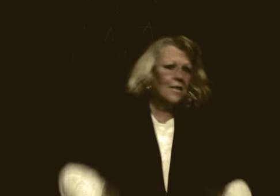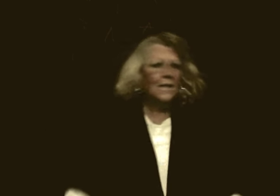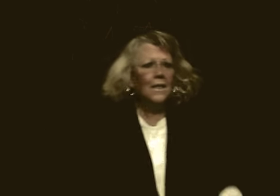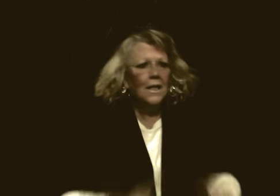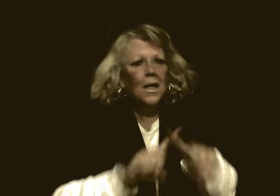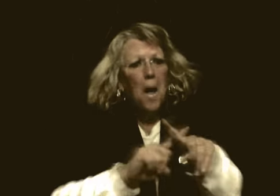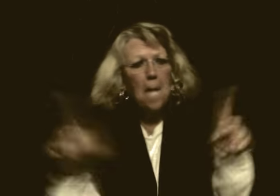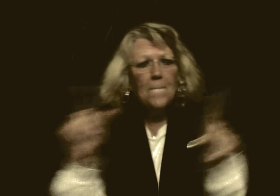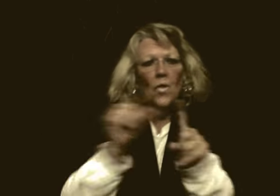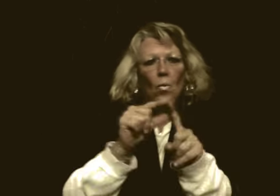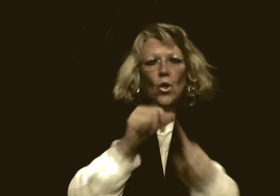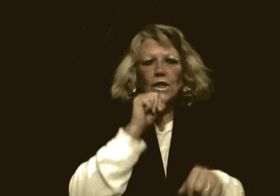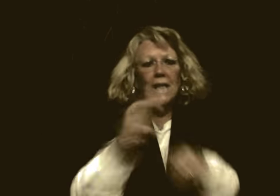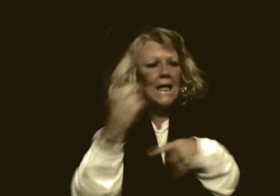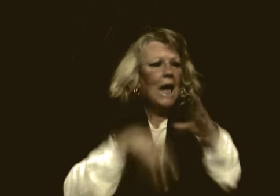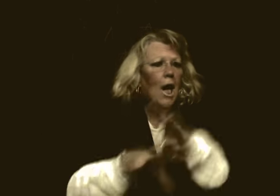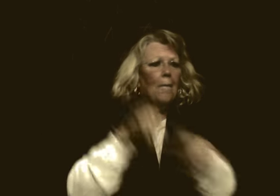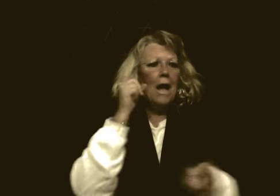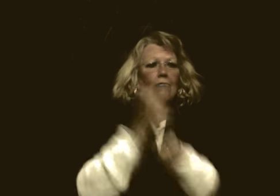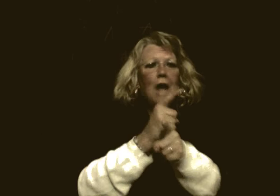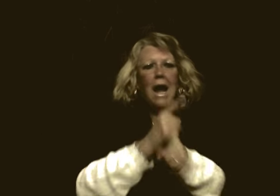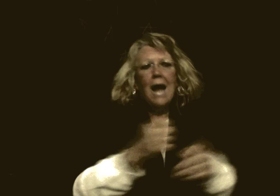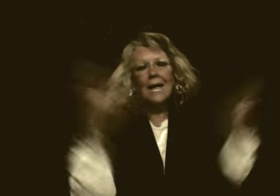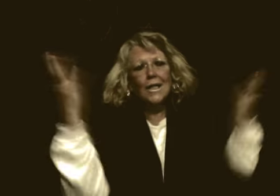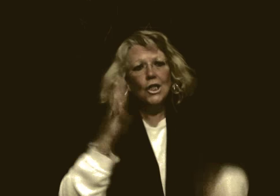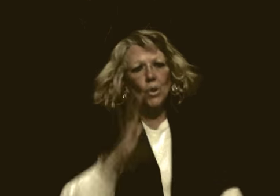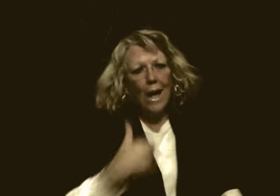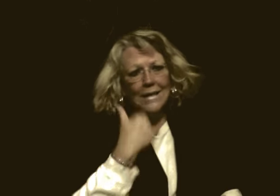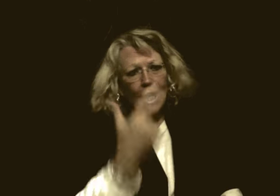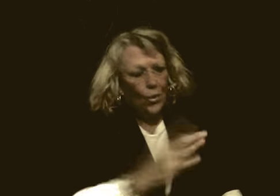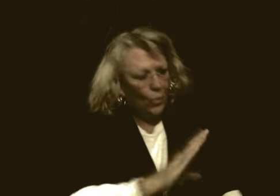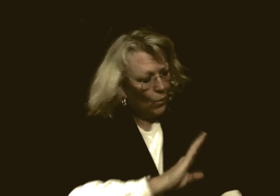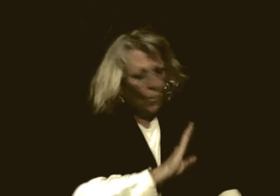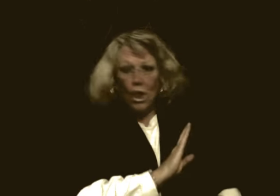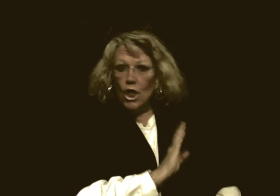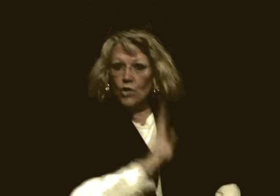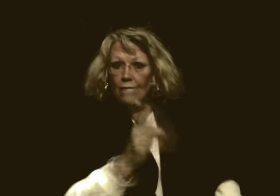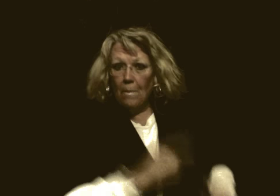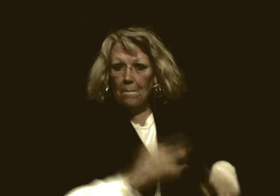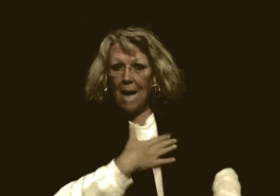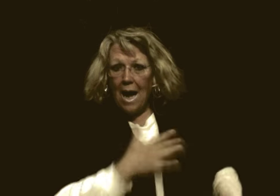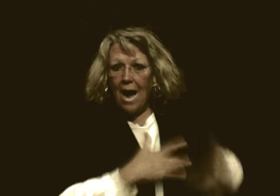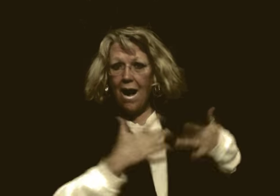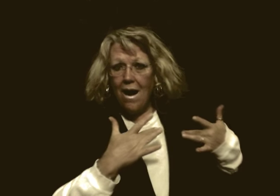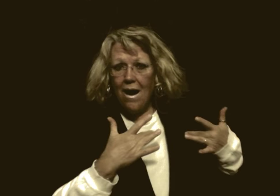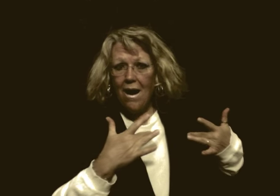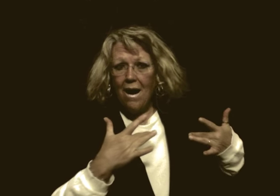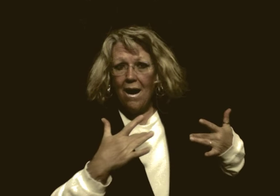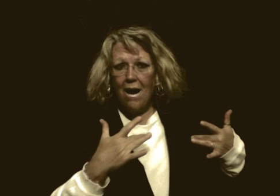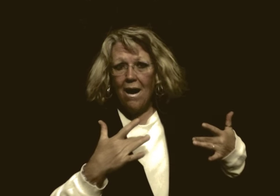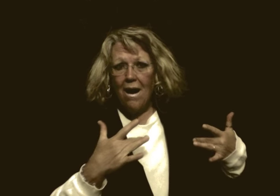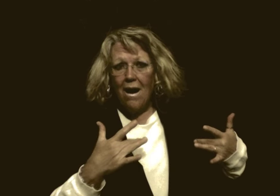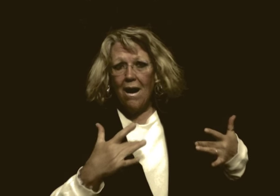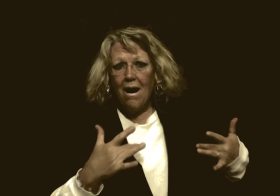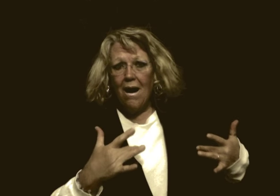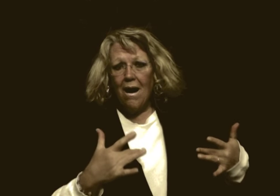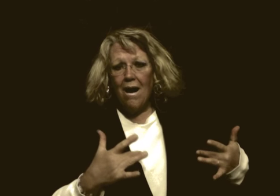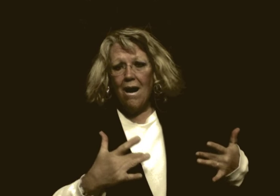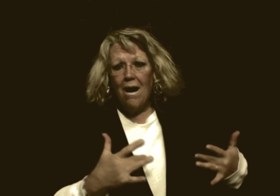If the words didn't come out right, should've told you, scream out my heart